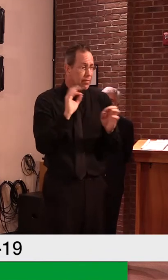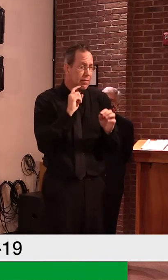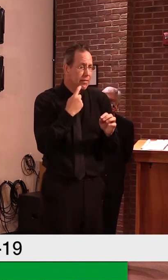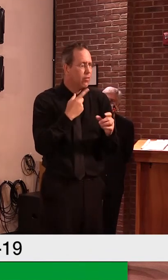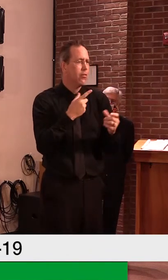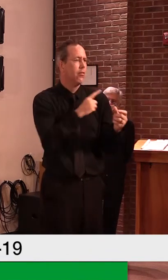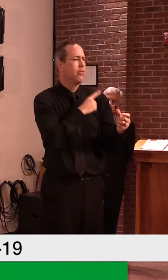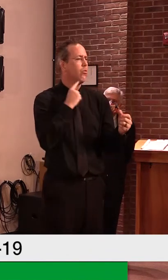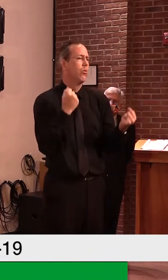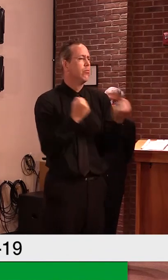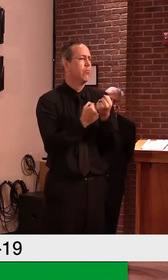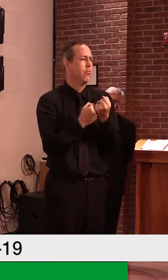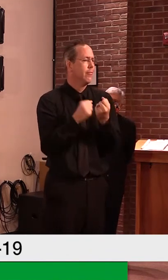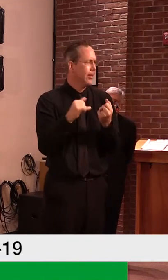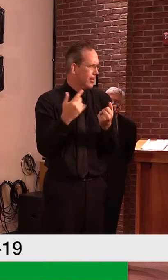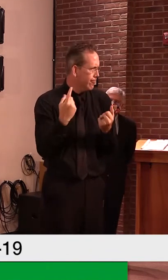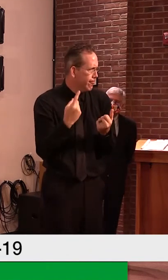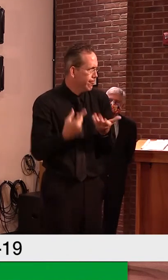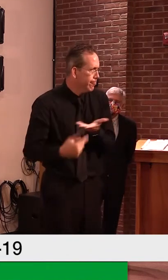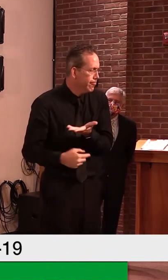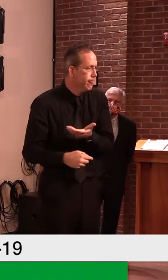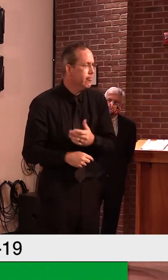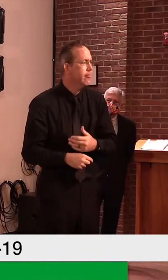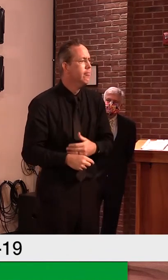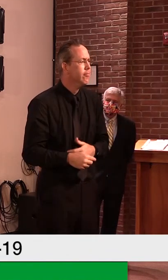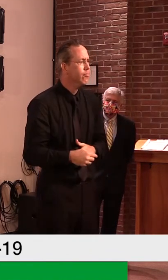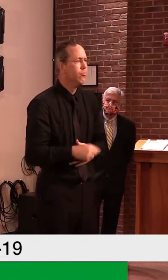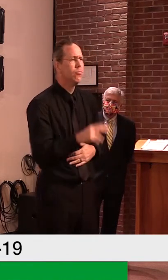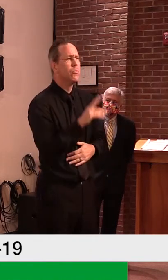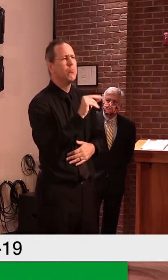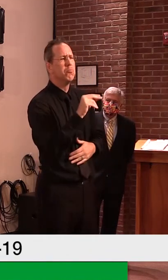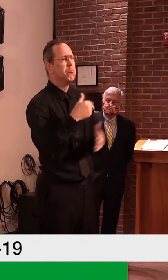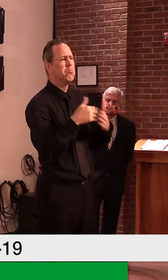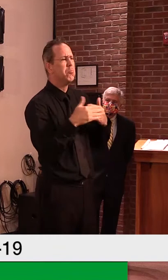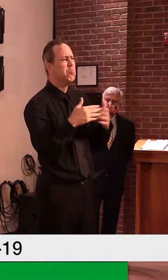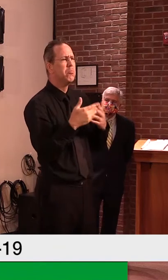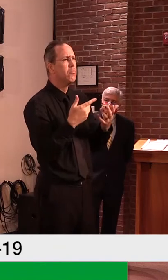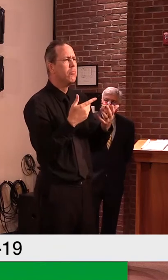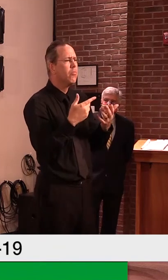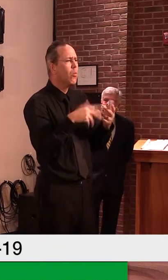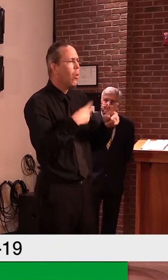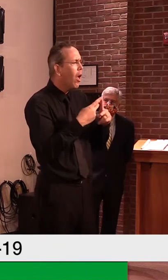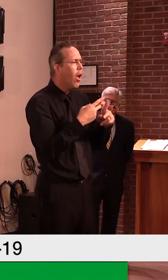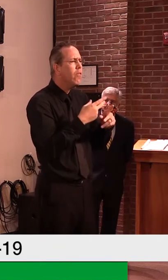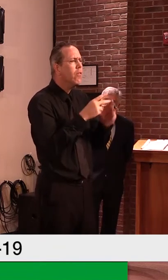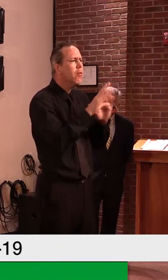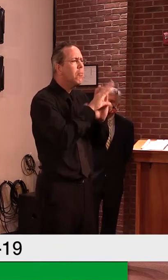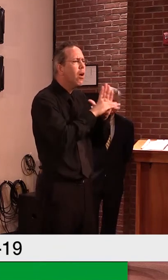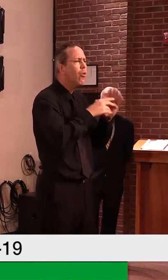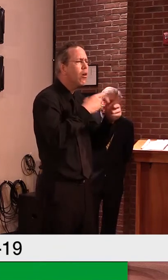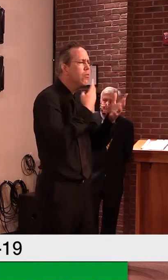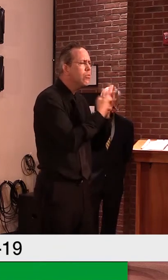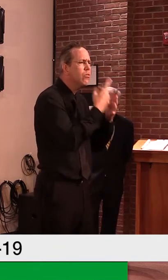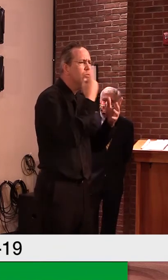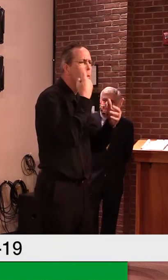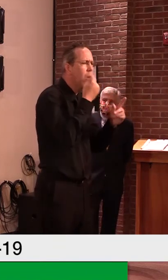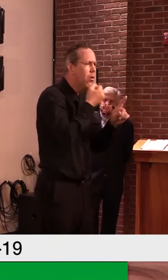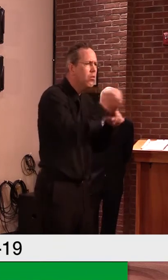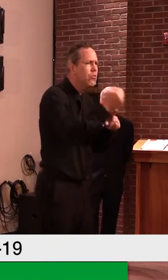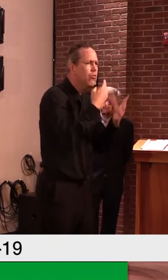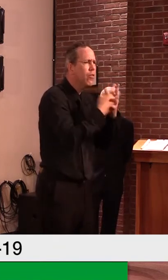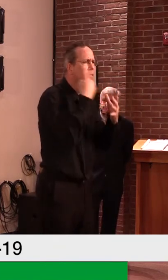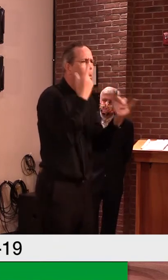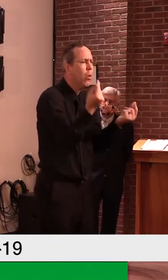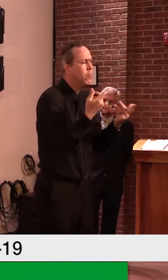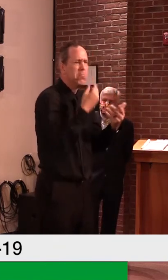to update the facilities so we could build it any size. We could put it in any location. Uh, we, we were, uh, flexible in terms of,